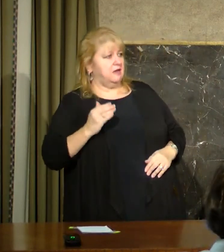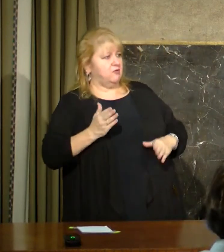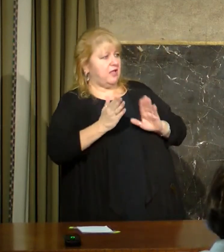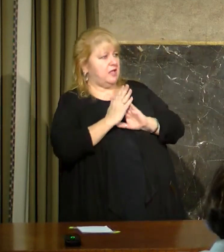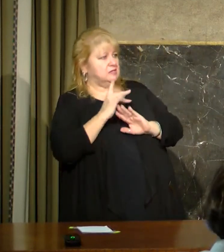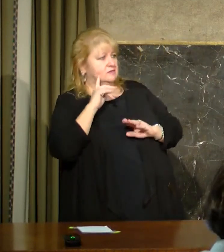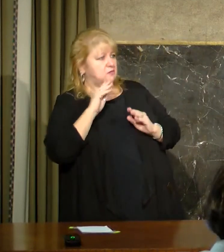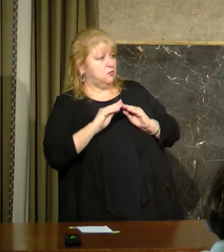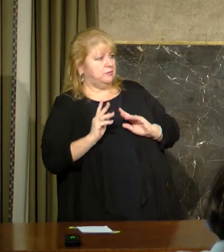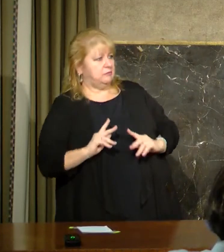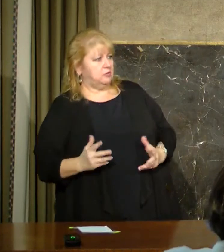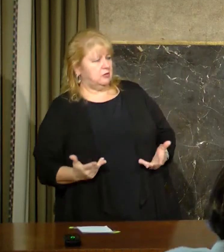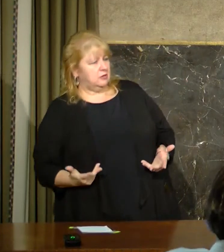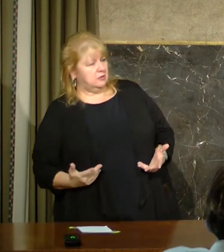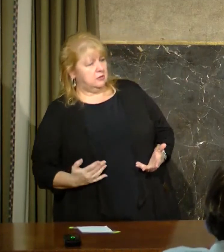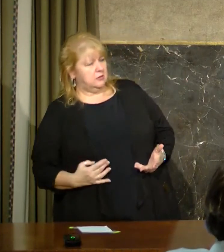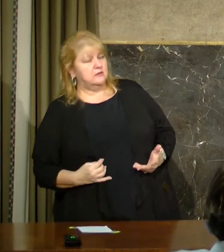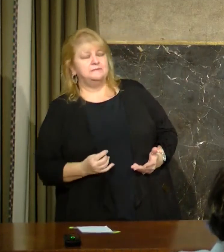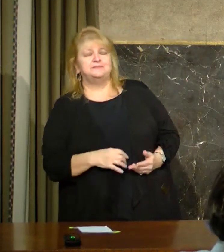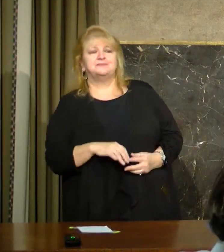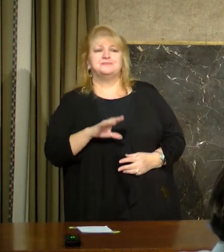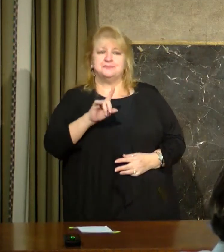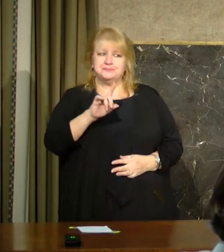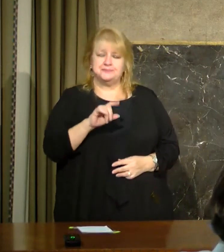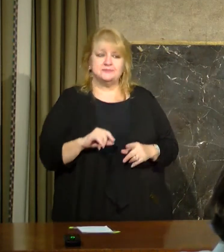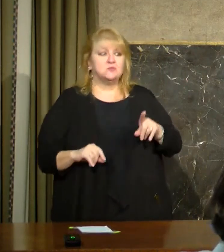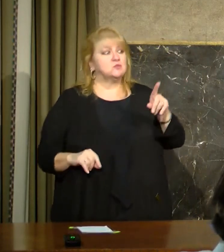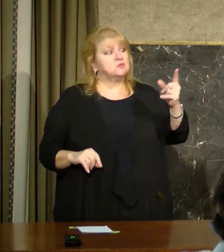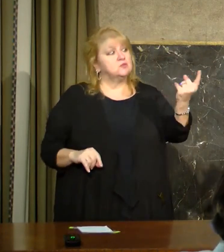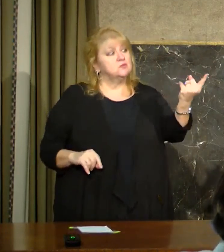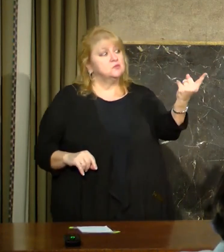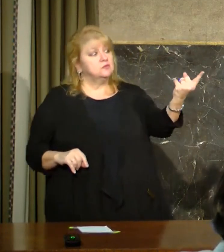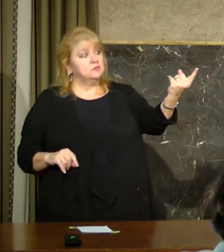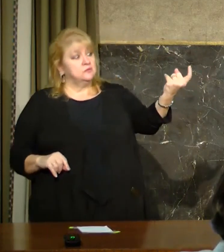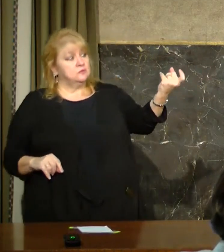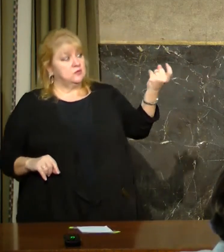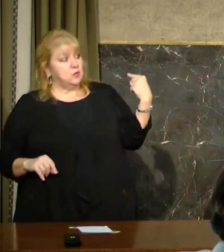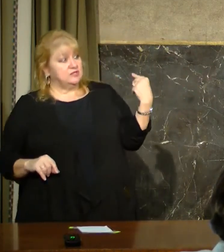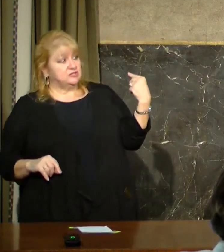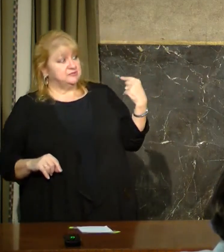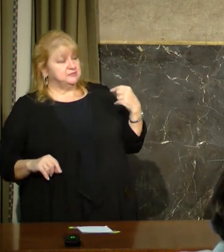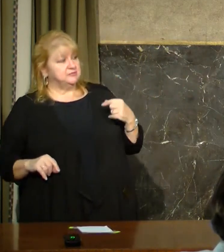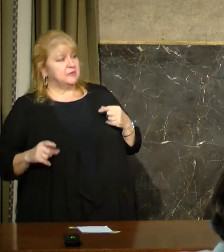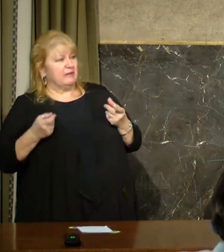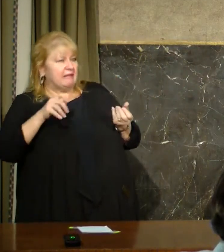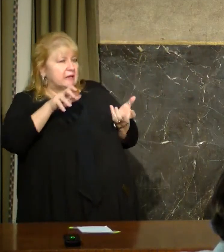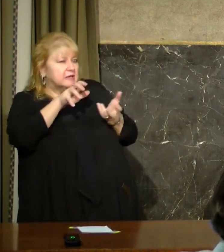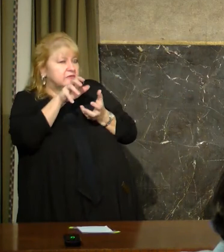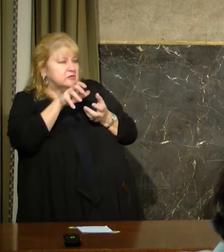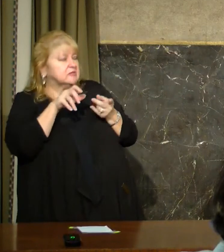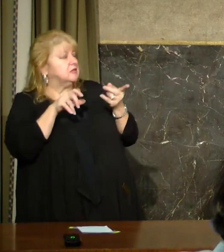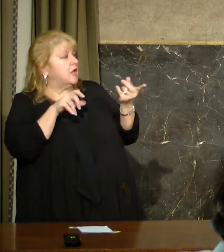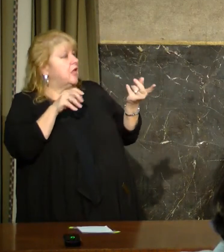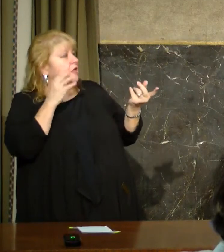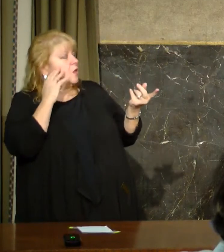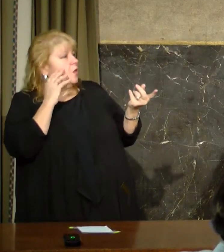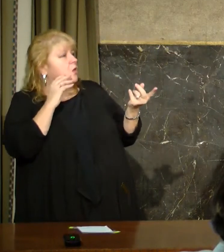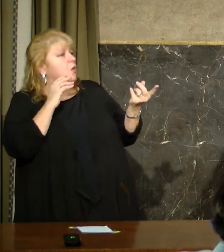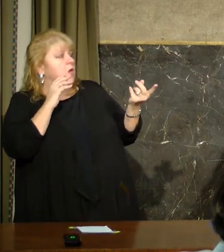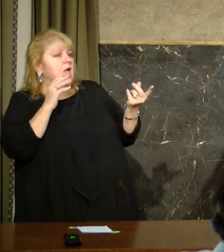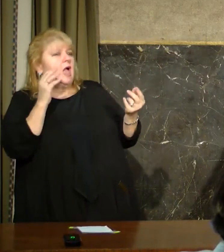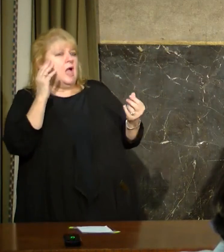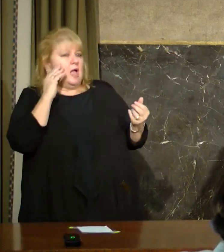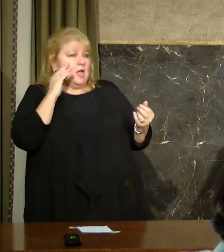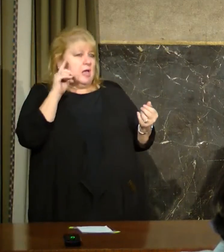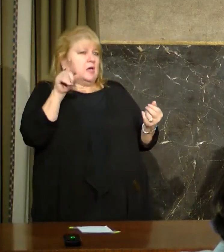So, kind of related to Melinda's question, I'm confused. I know you guys are basing these priority groups on the recommendations that come from